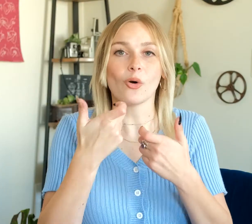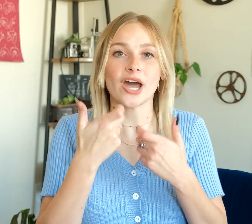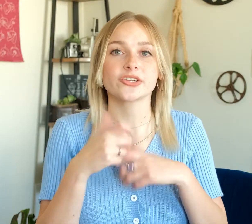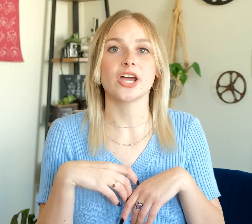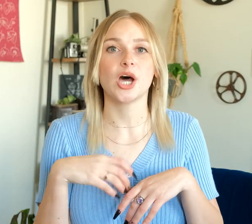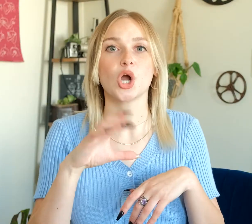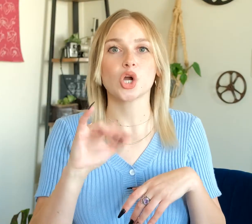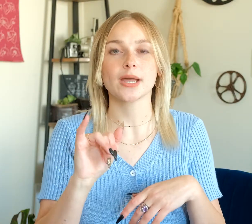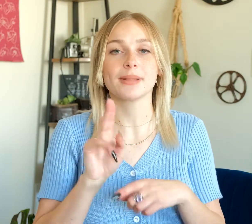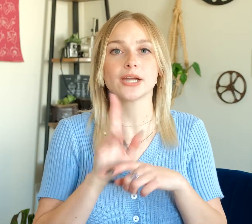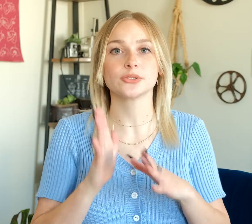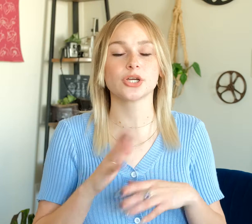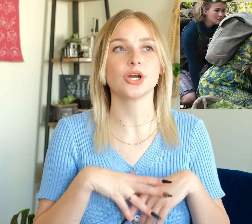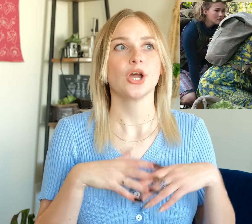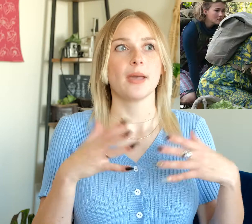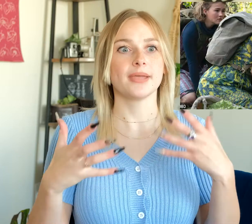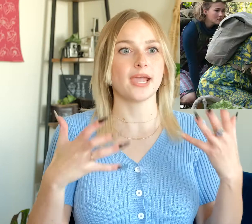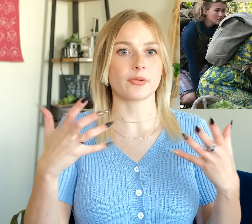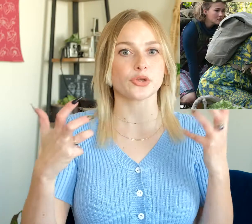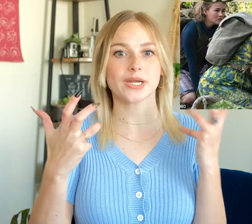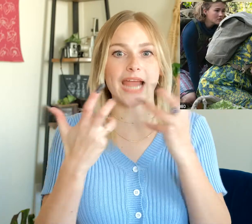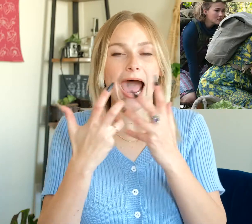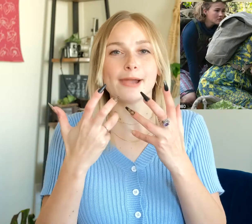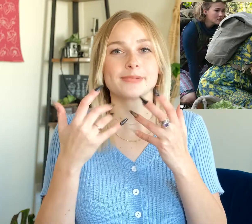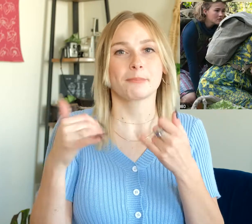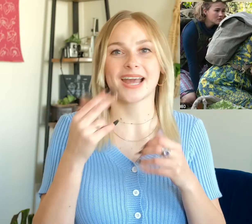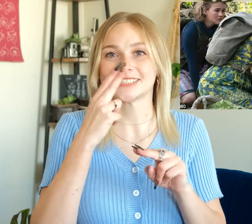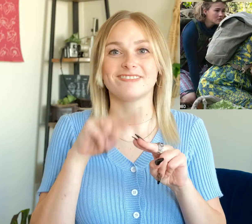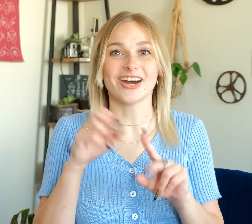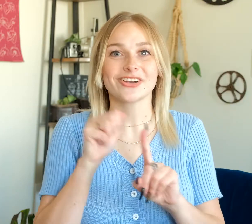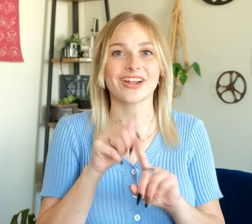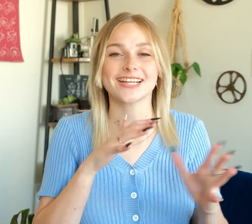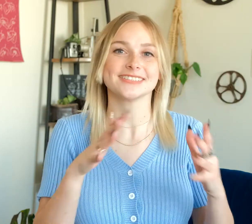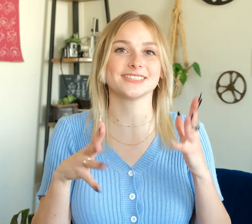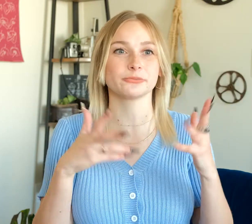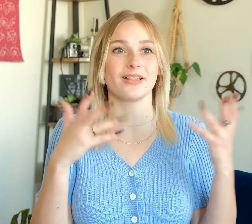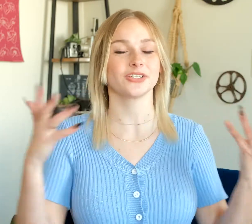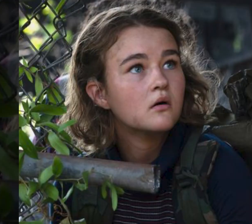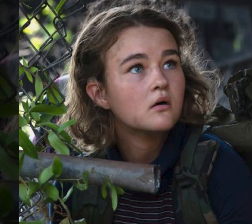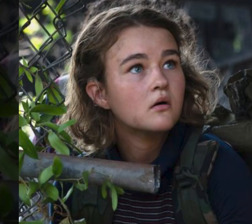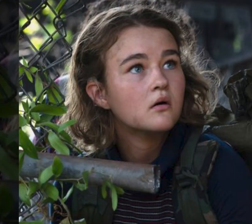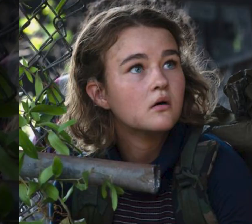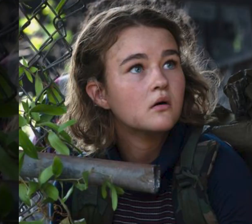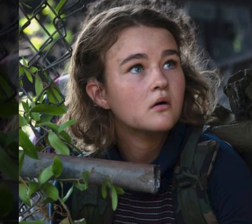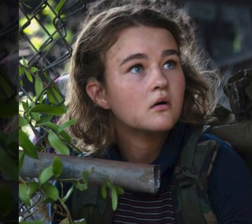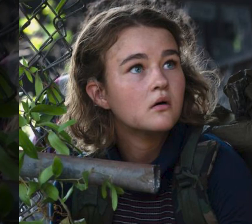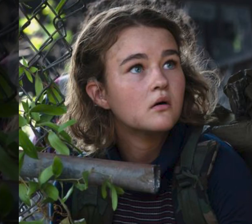to watch a cochlear implant user, being able to adapt, play some fun tricks, just be just so